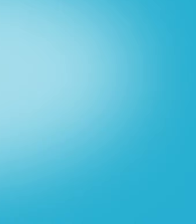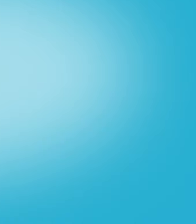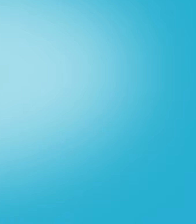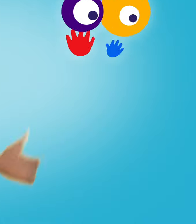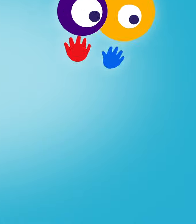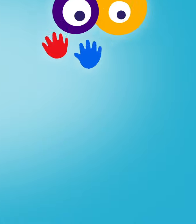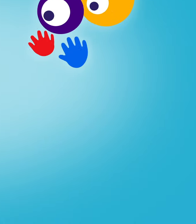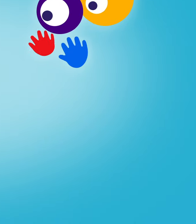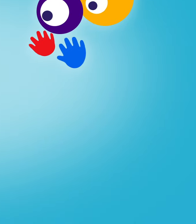One, go!